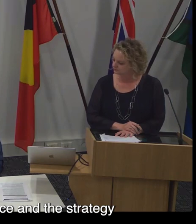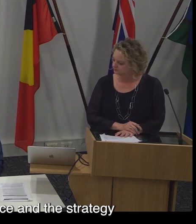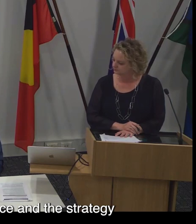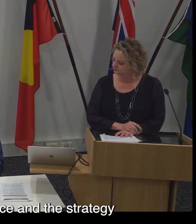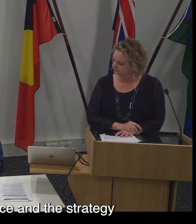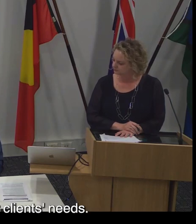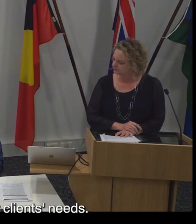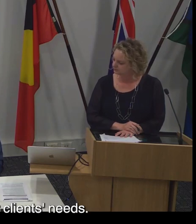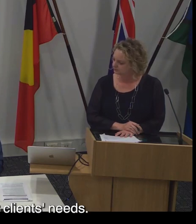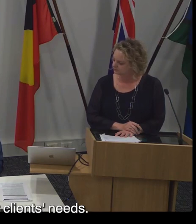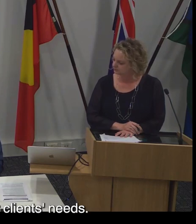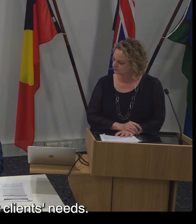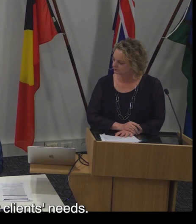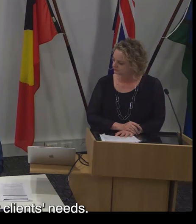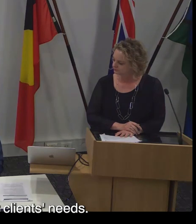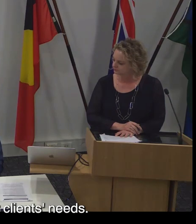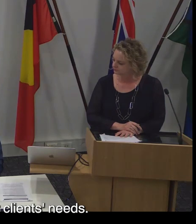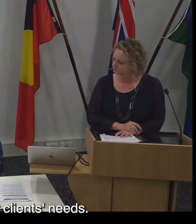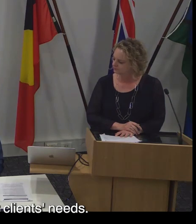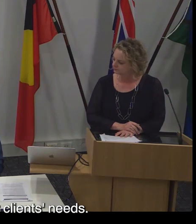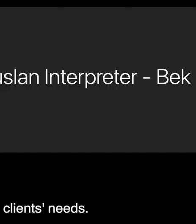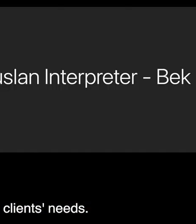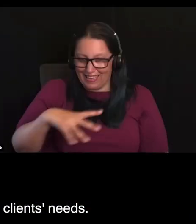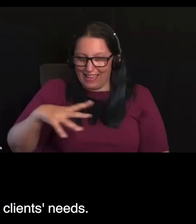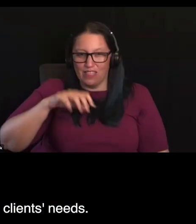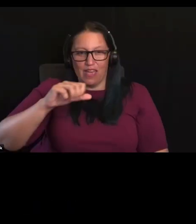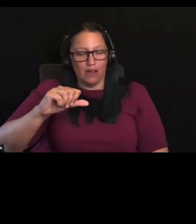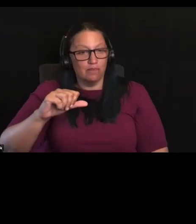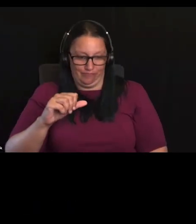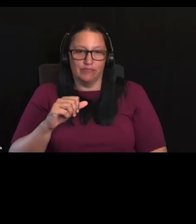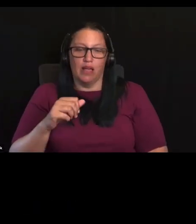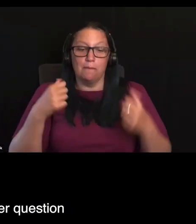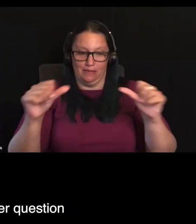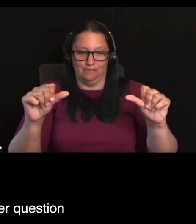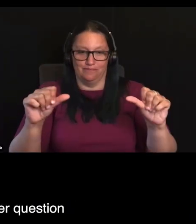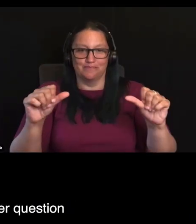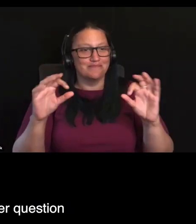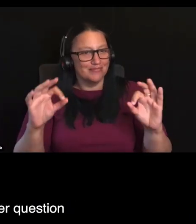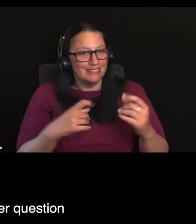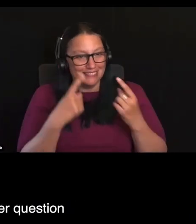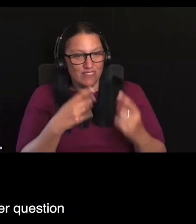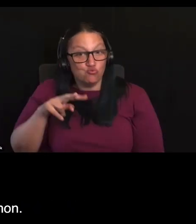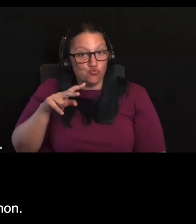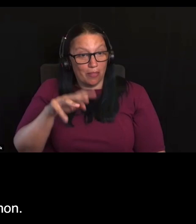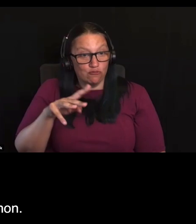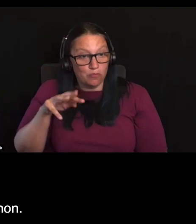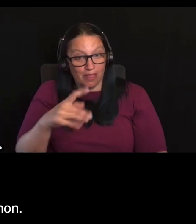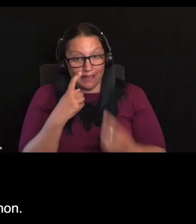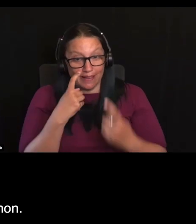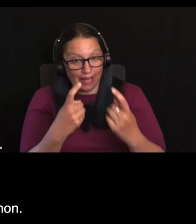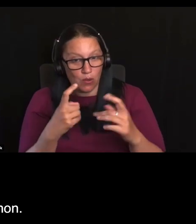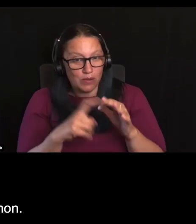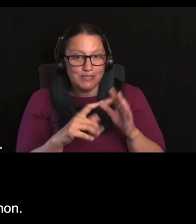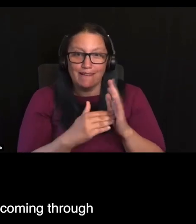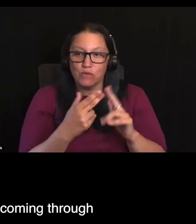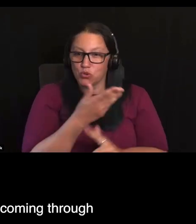the strategy that meets the context and the client's needs. And we've got a triple header question here for you now, Simon.